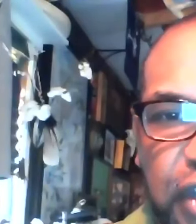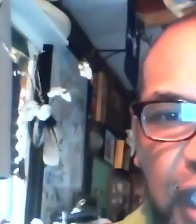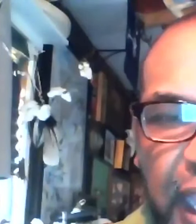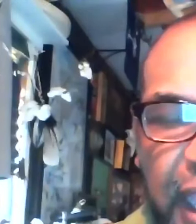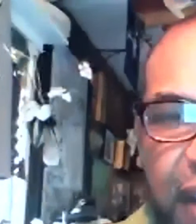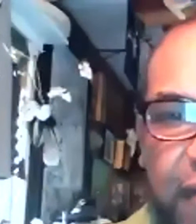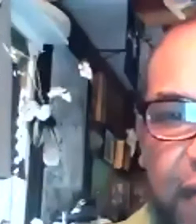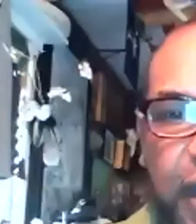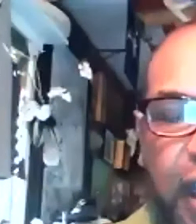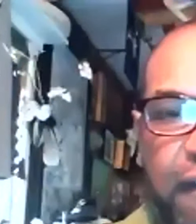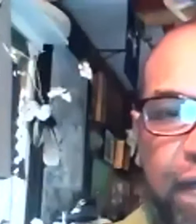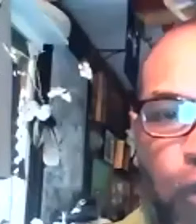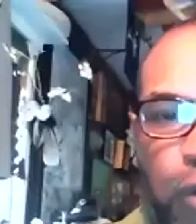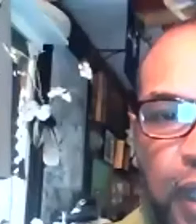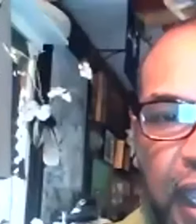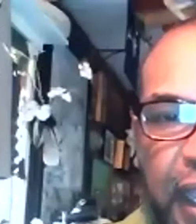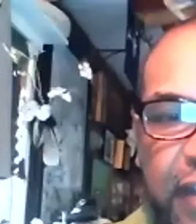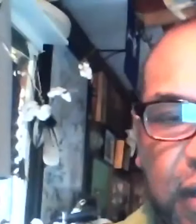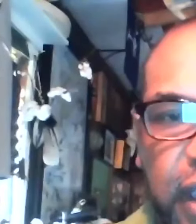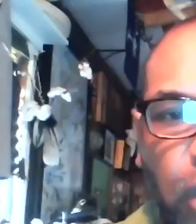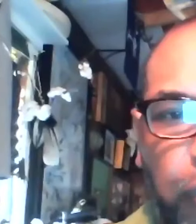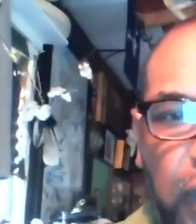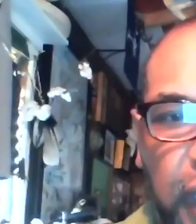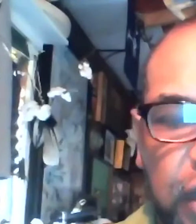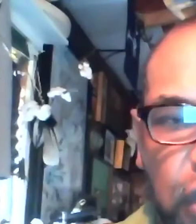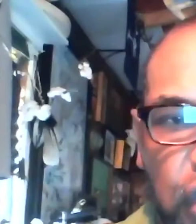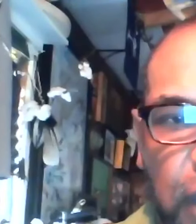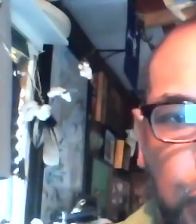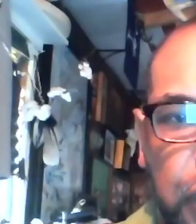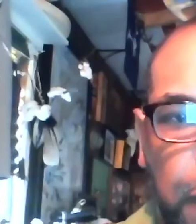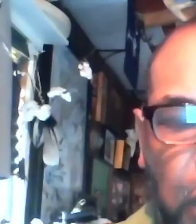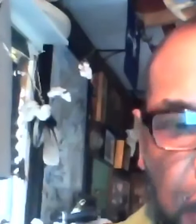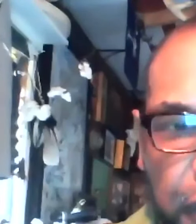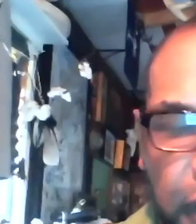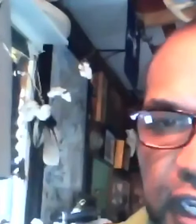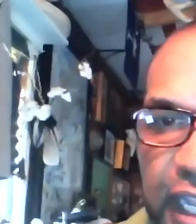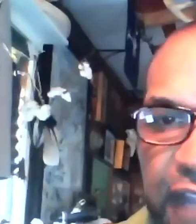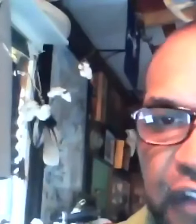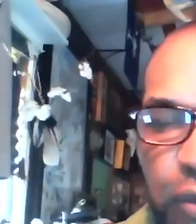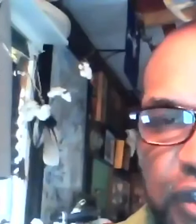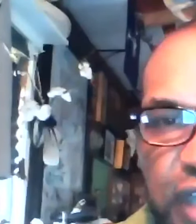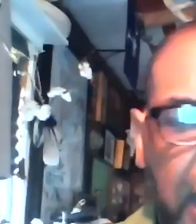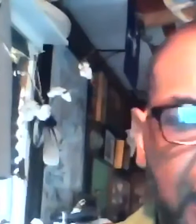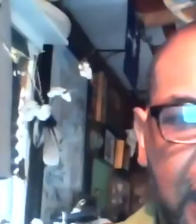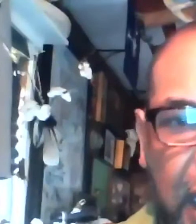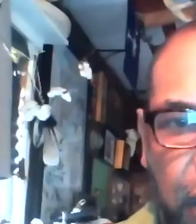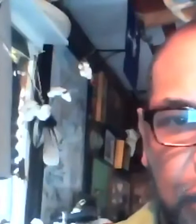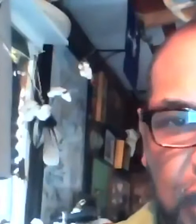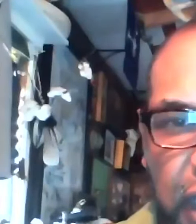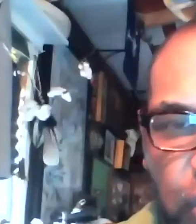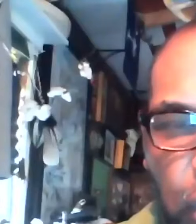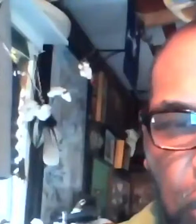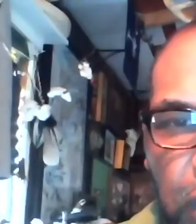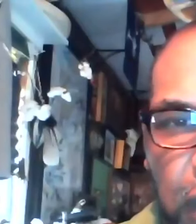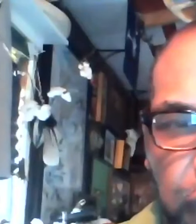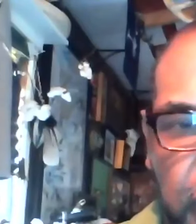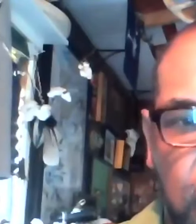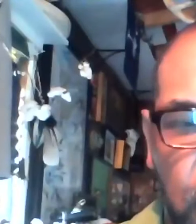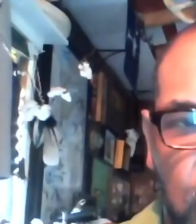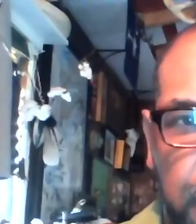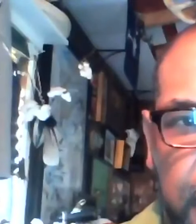or desired to have a formalized legal relationship with your partner if it was not a heterosexual